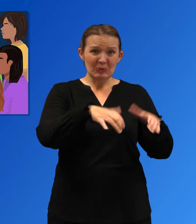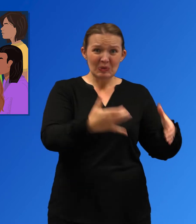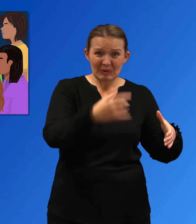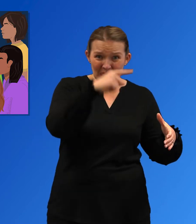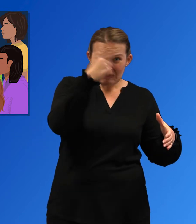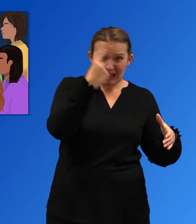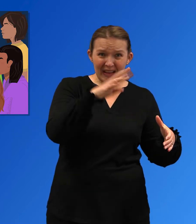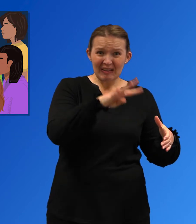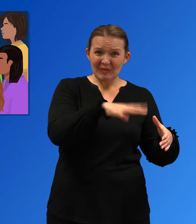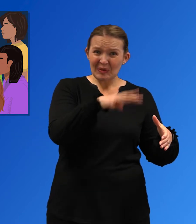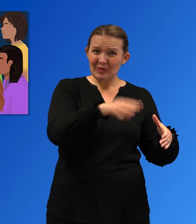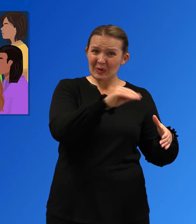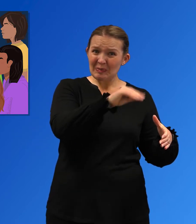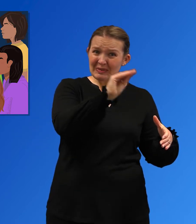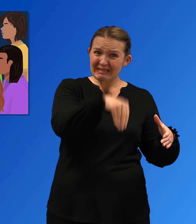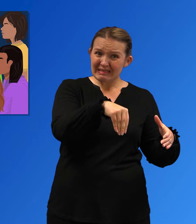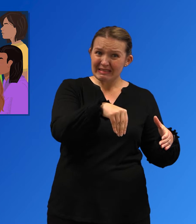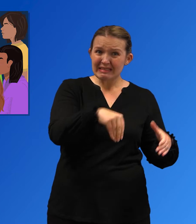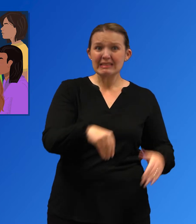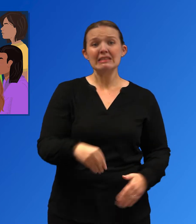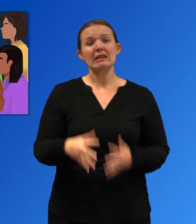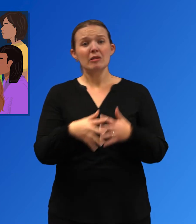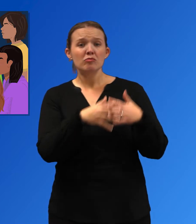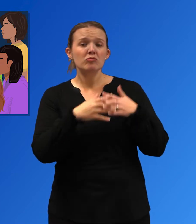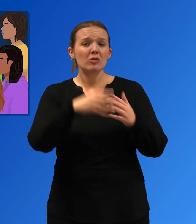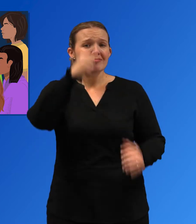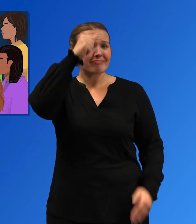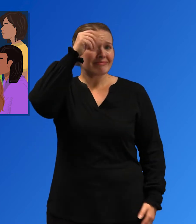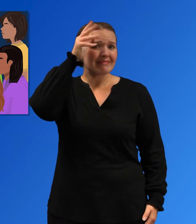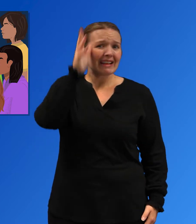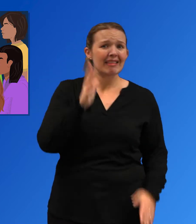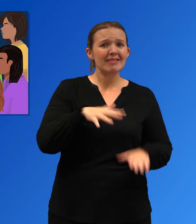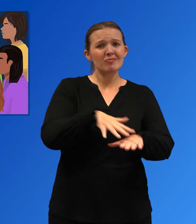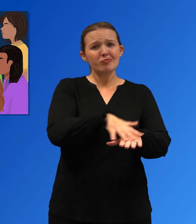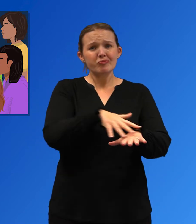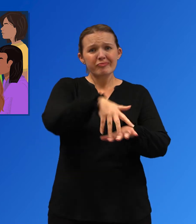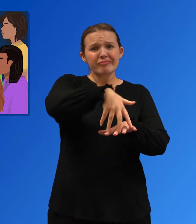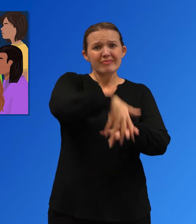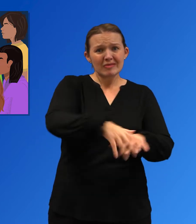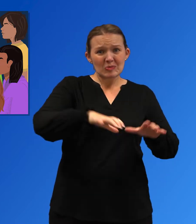and 39% for American Indian and Alaskan Native people.